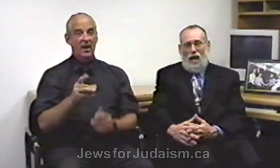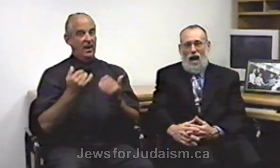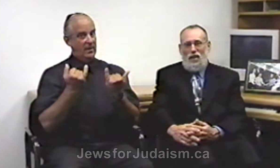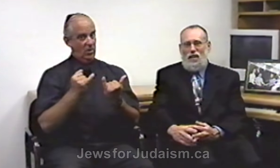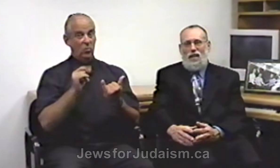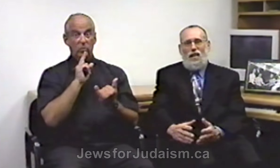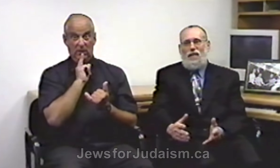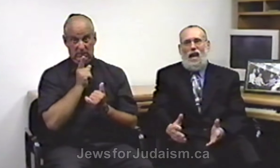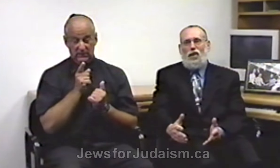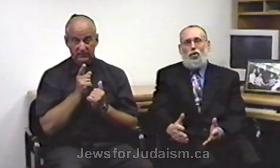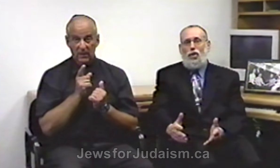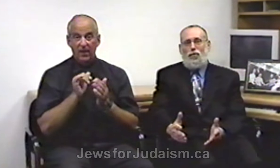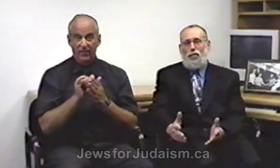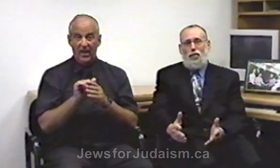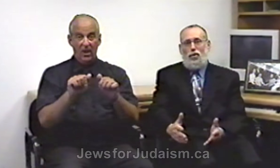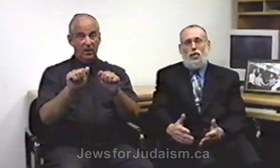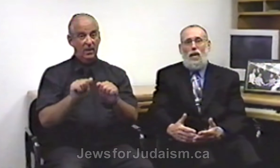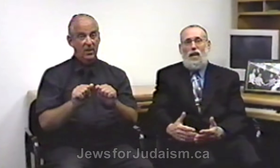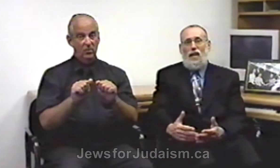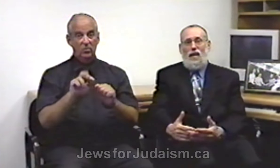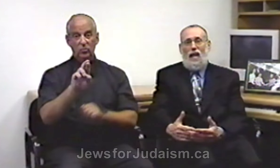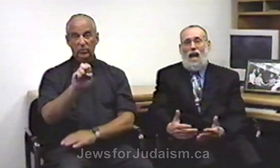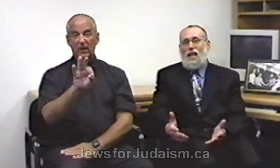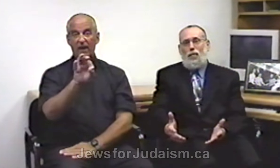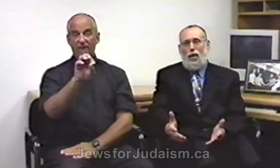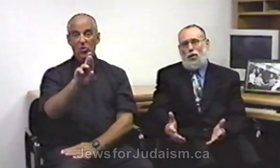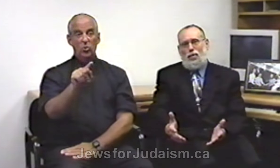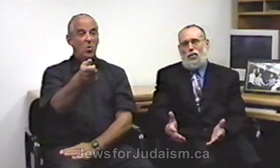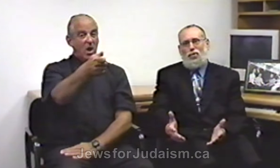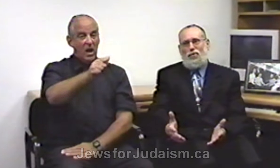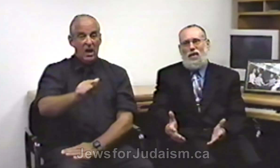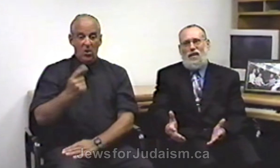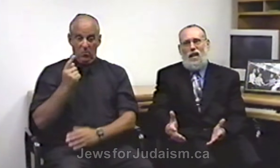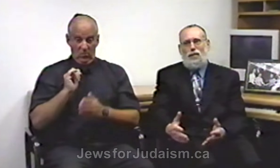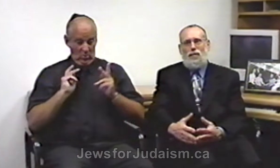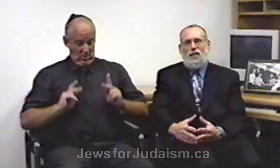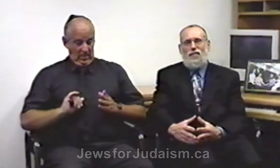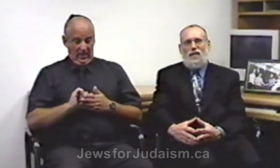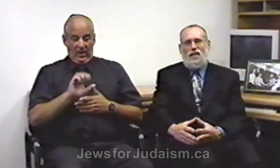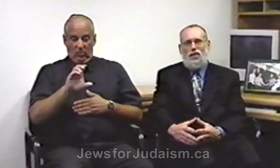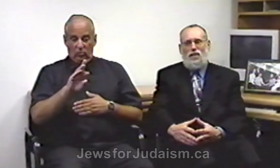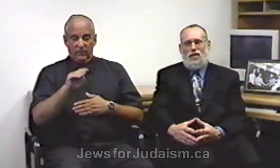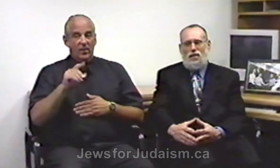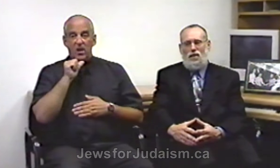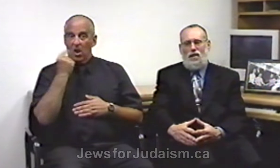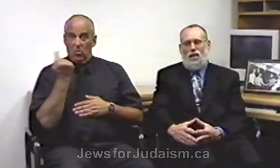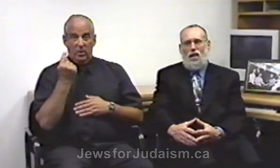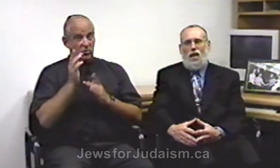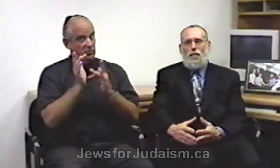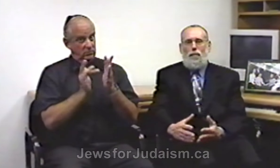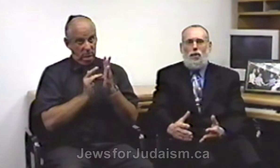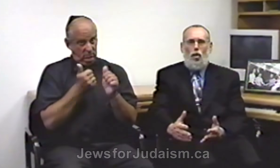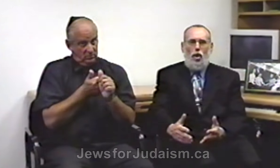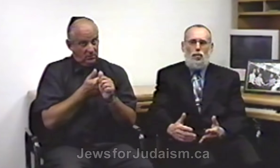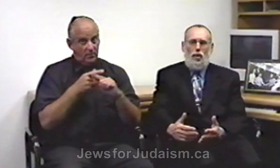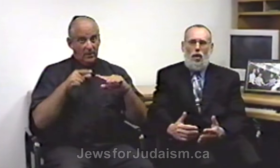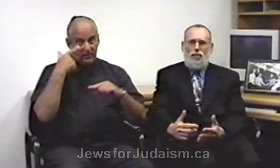reality that could have referred to anyone who was crucified not specifically Jesus but because we are